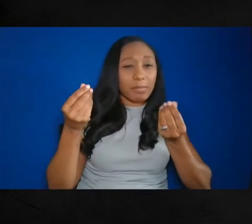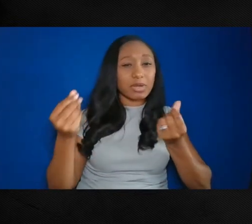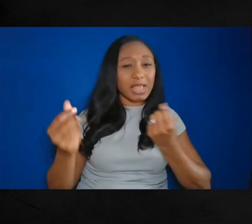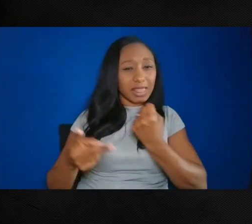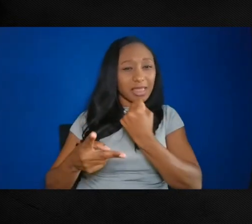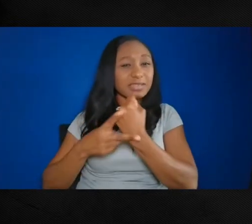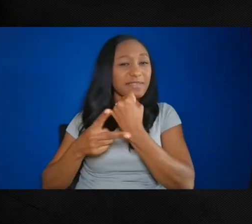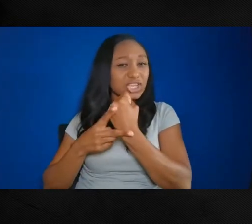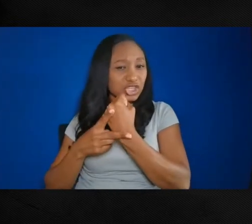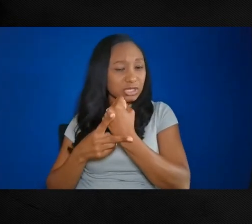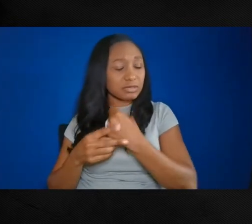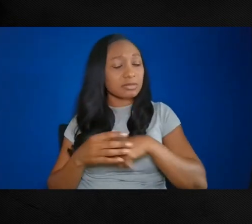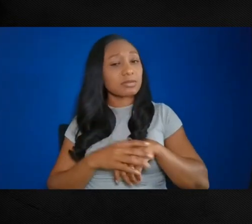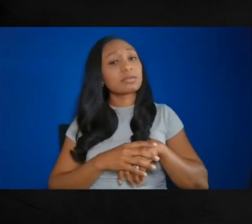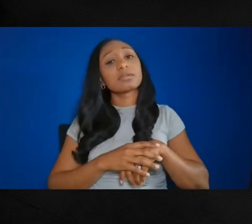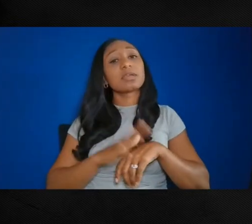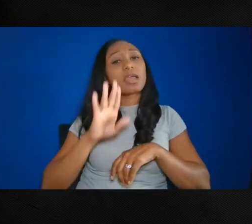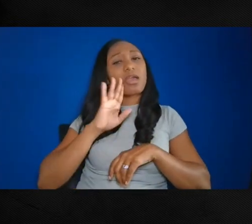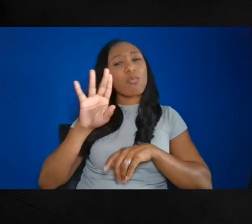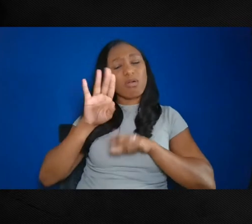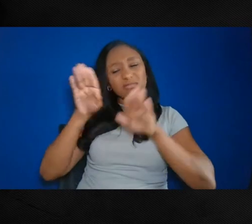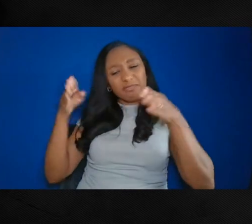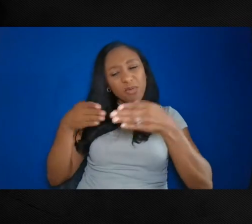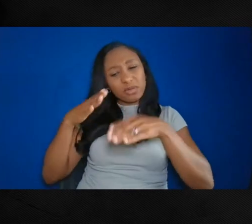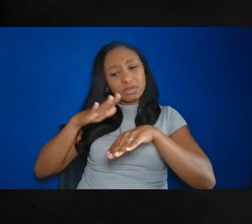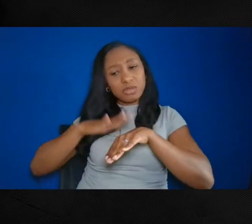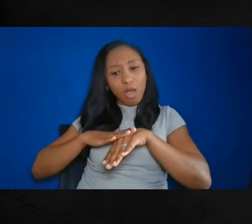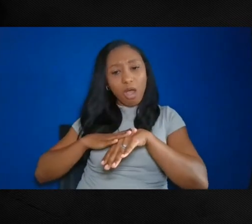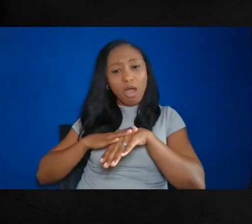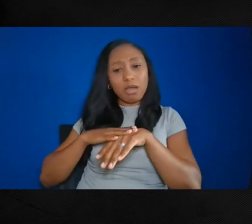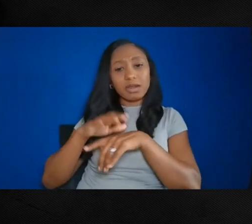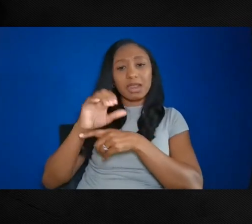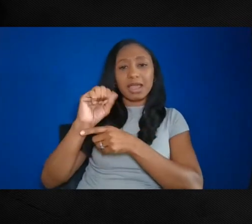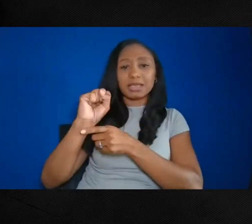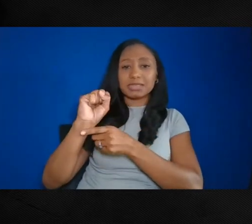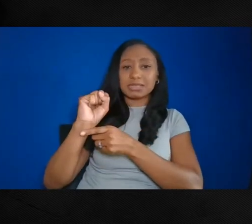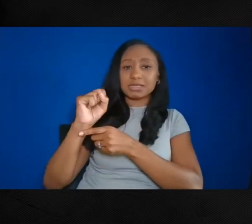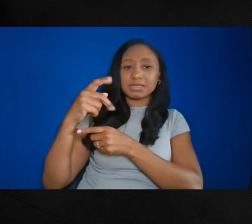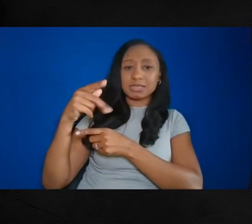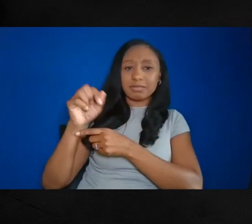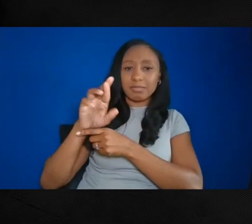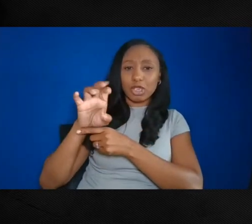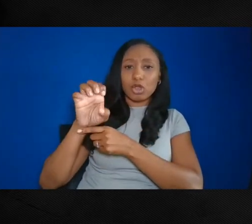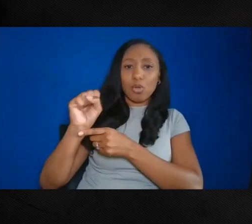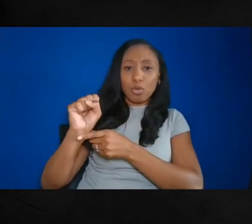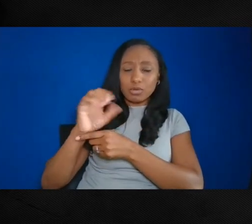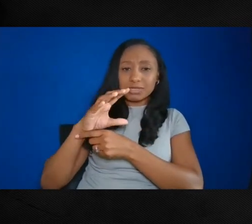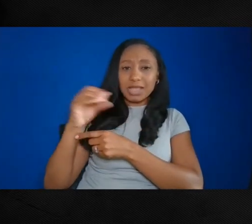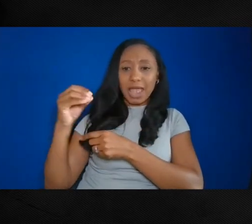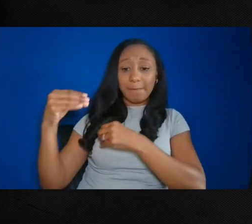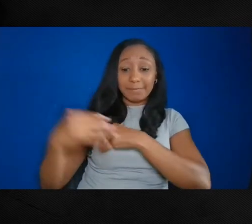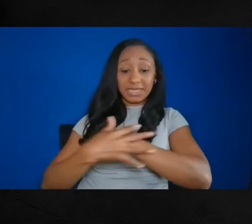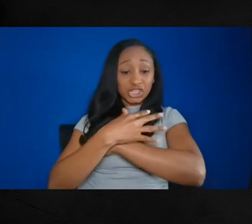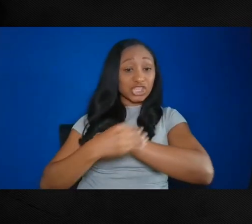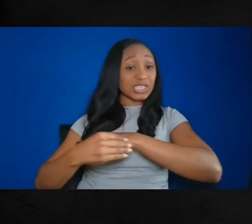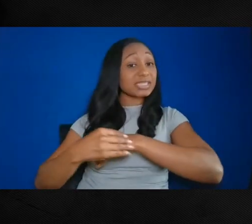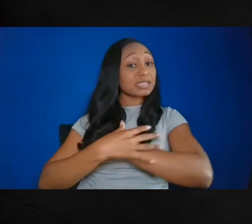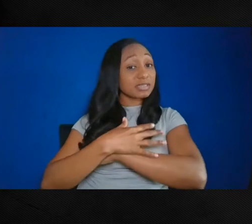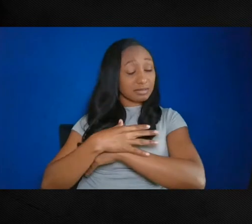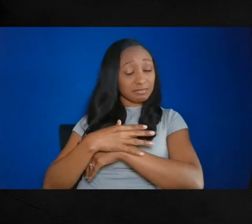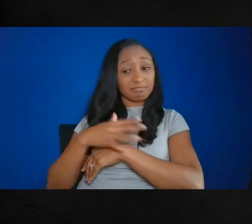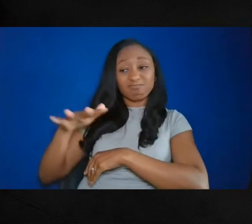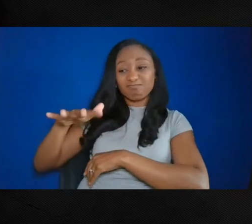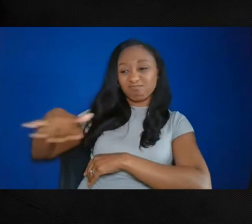around cars and sparrows beaches in Annapolis, Maryland, where the Severn River and the